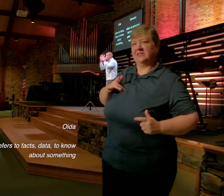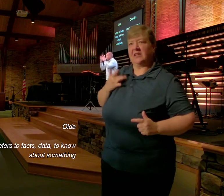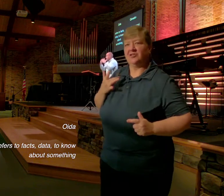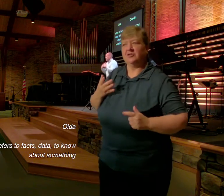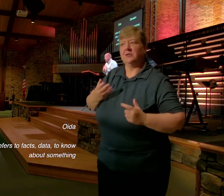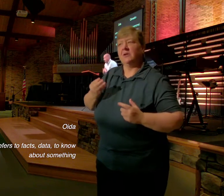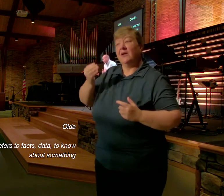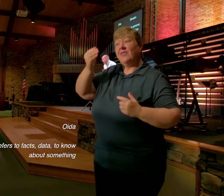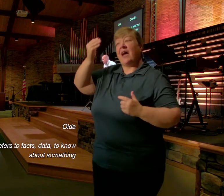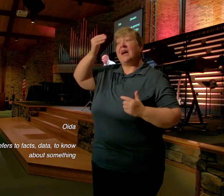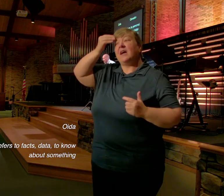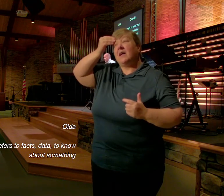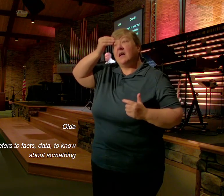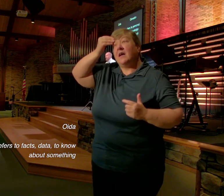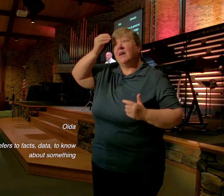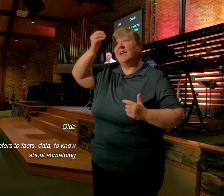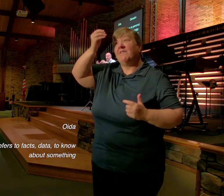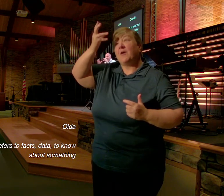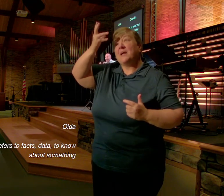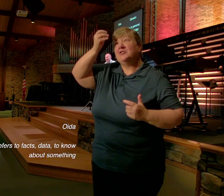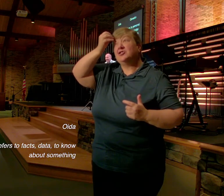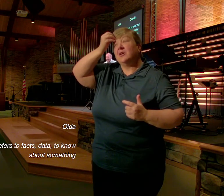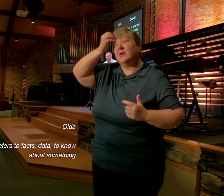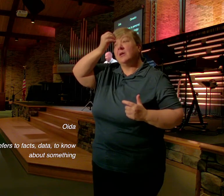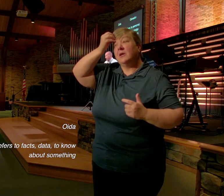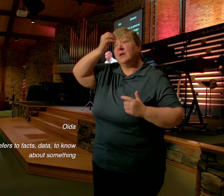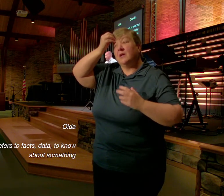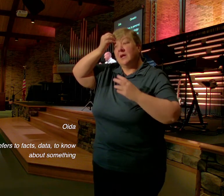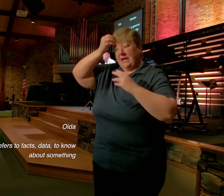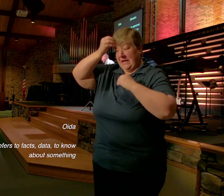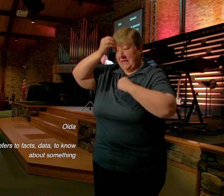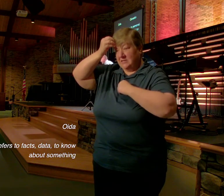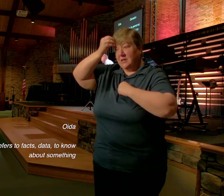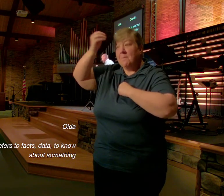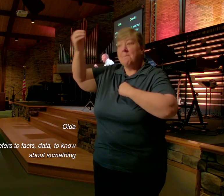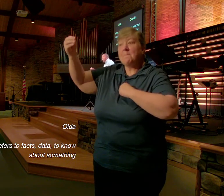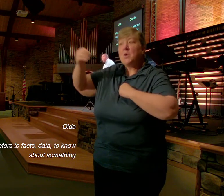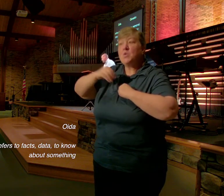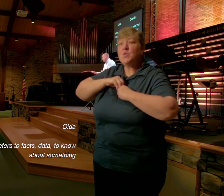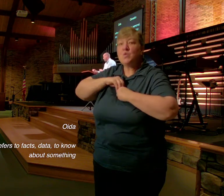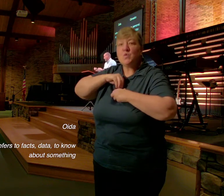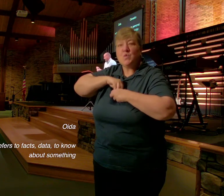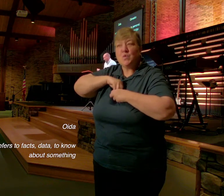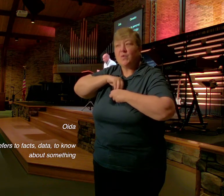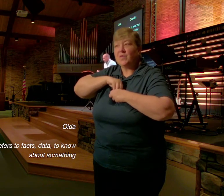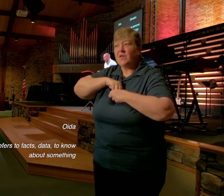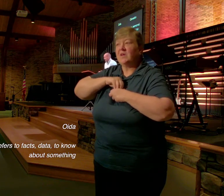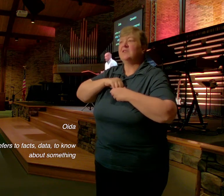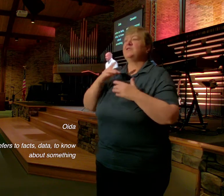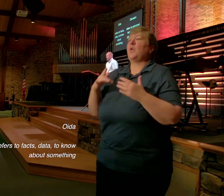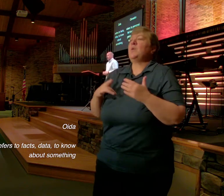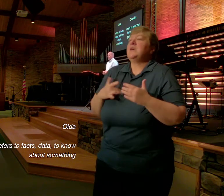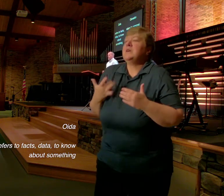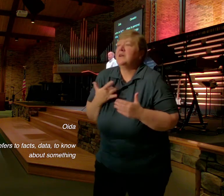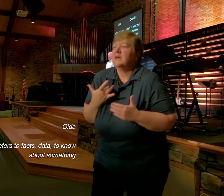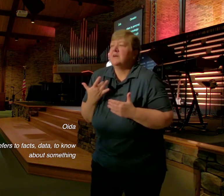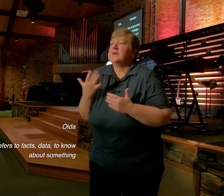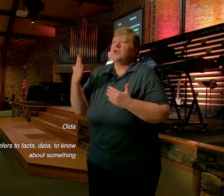information To our hearts And we sense God's love And his grace And his joy And his peace